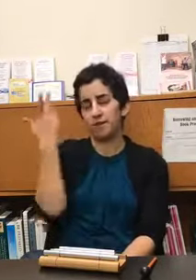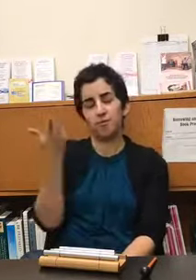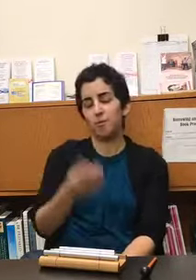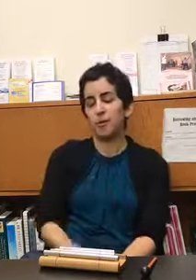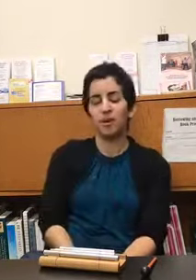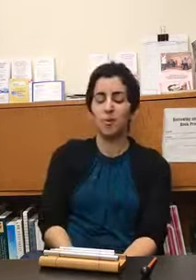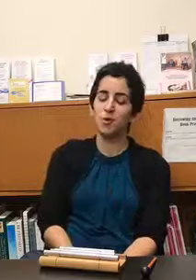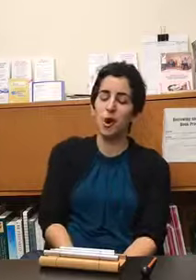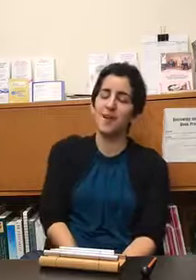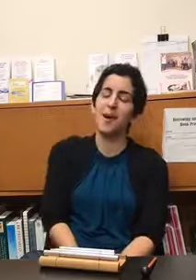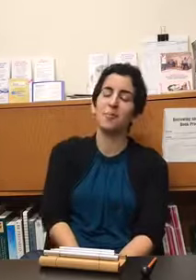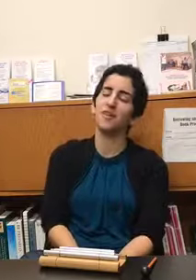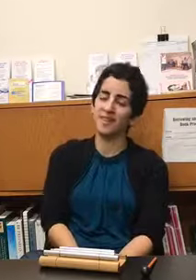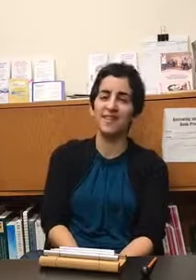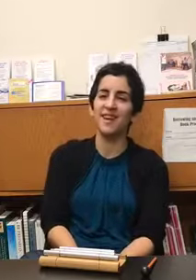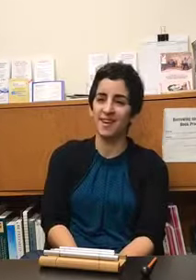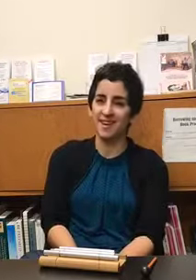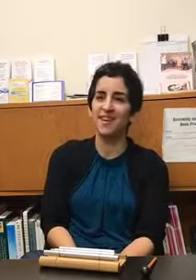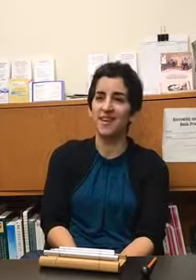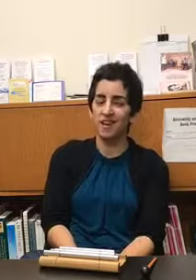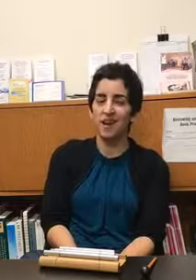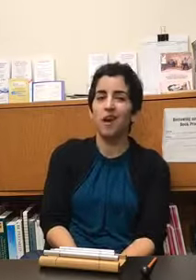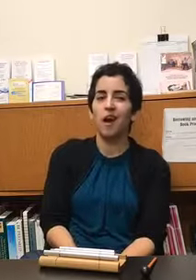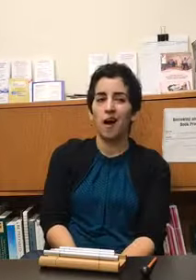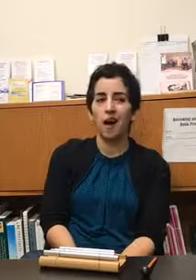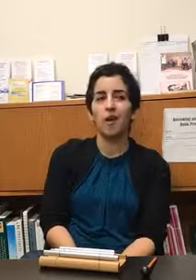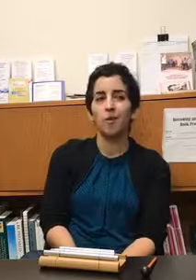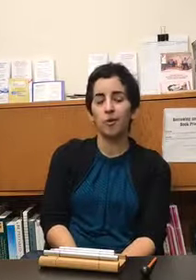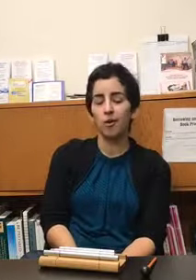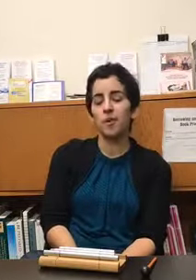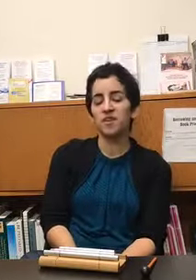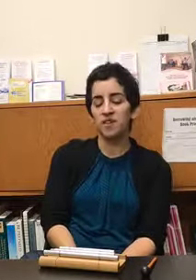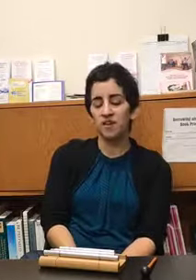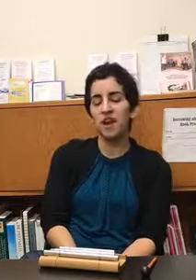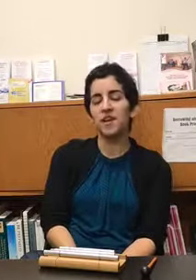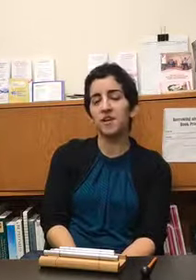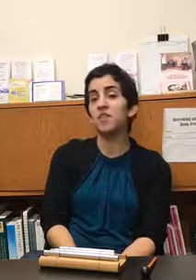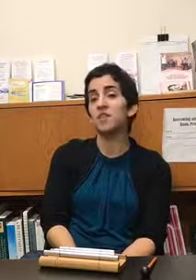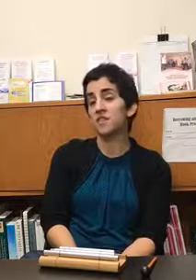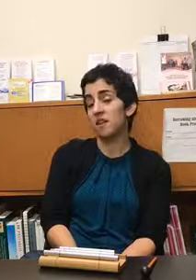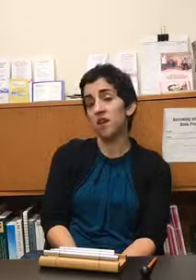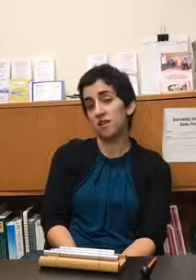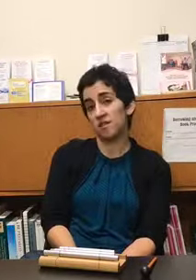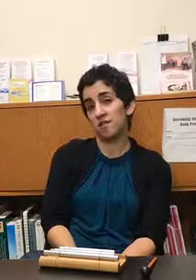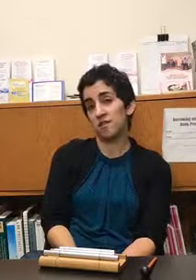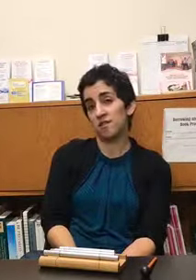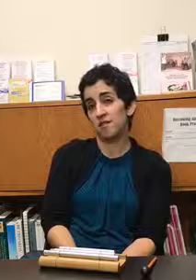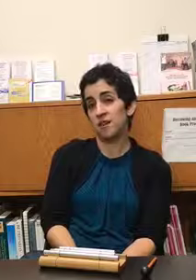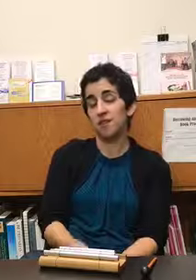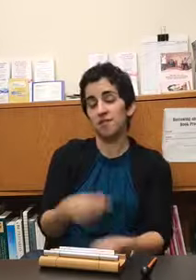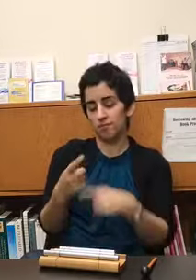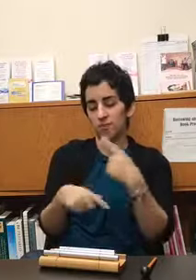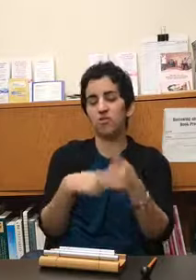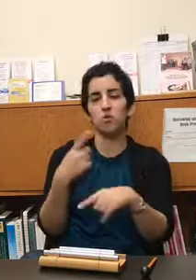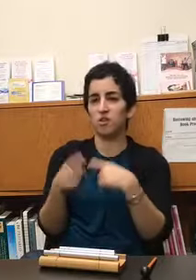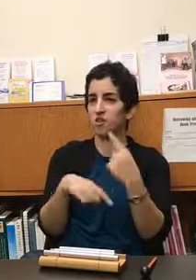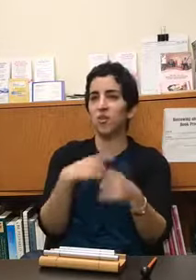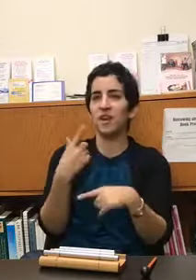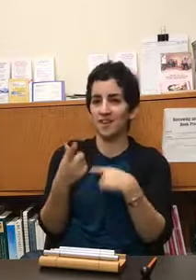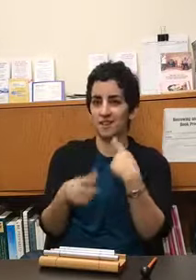pick an arbitrary number it's anxiety uh or a mix of anxiety and feeling stuck and the two are so connected